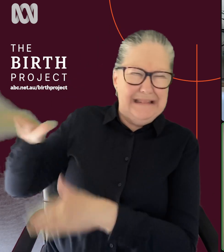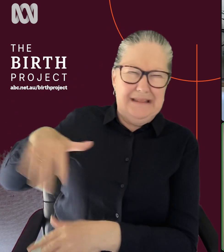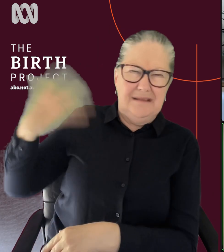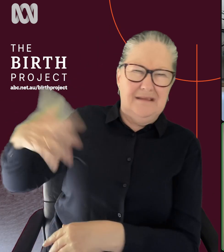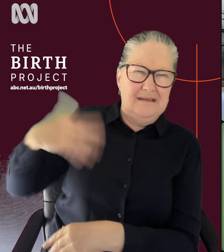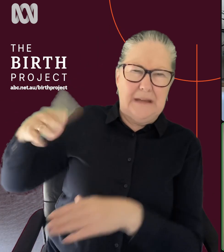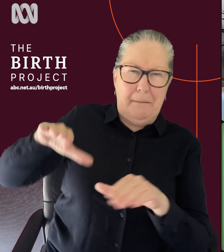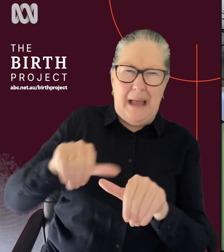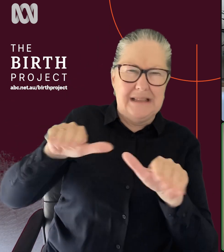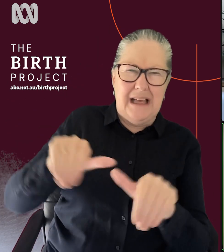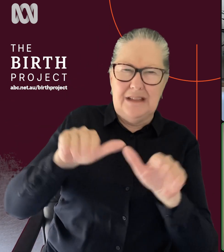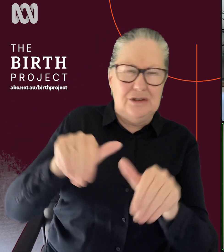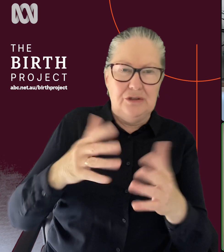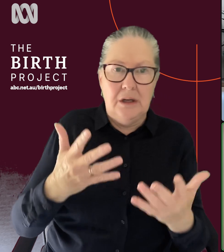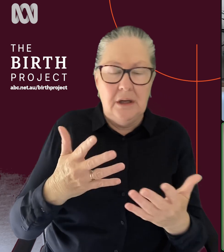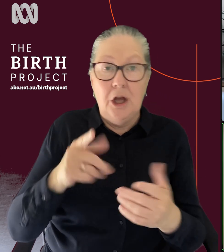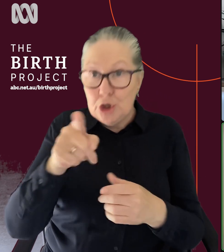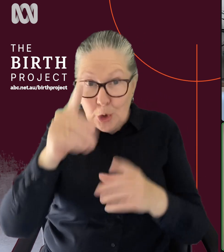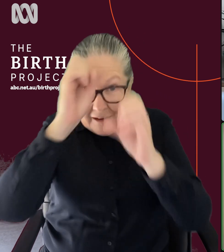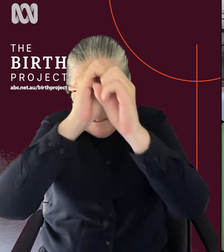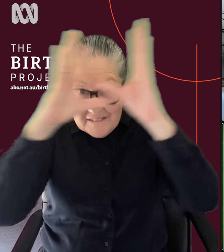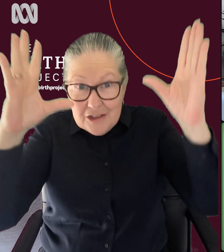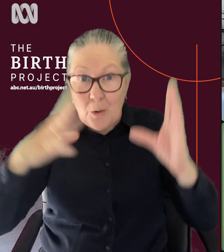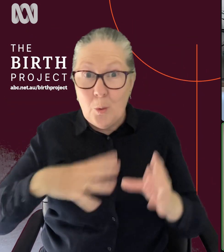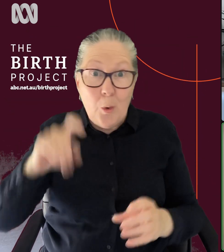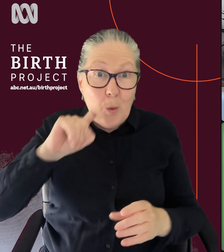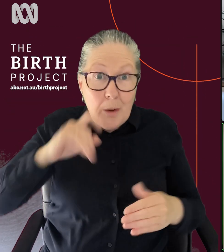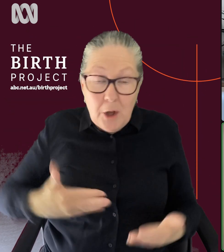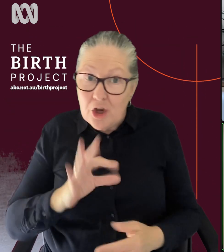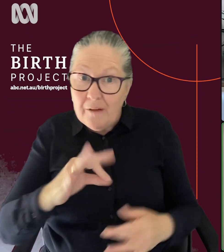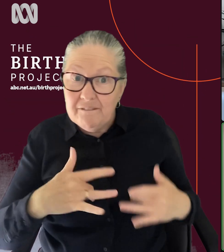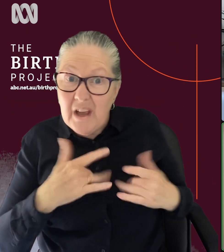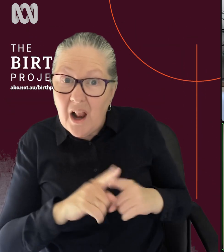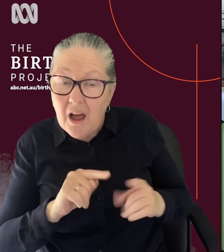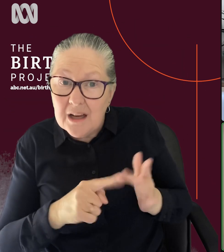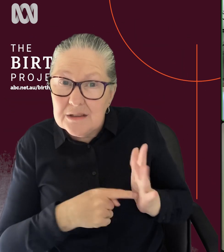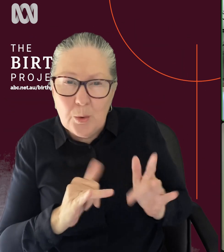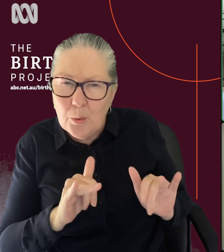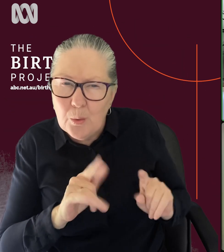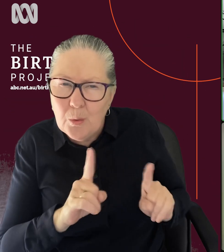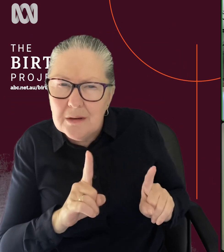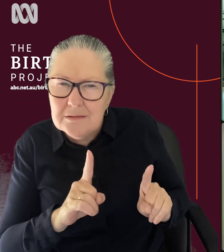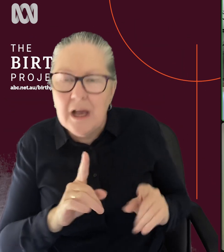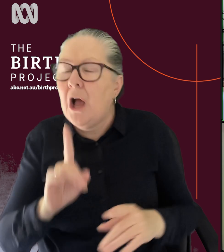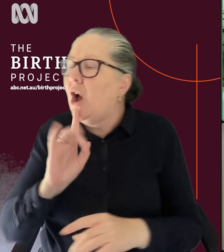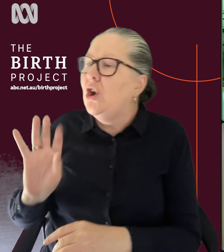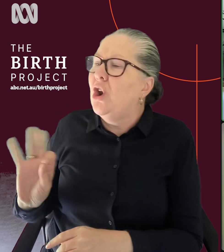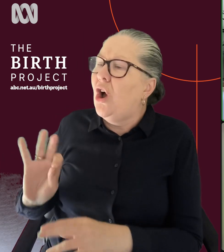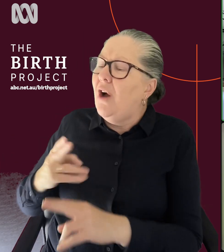yeah, you envisaged a water birth too, but didn't feel like it? No, for me, it wasn't like that at all.